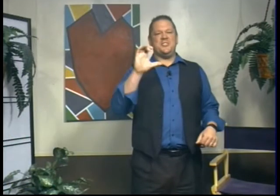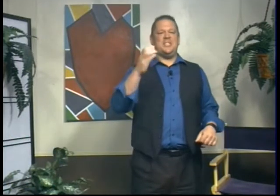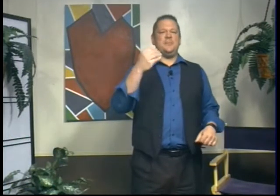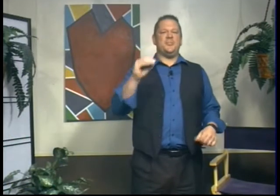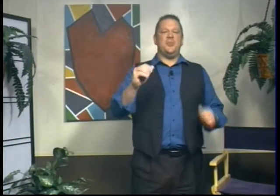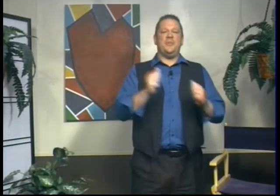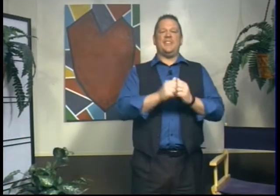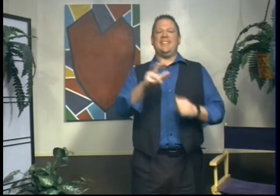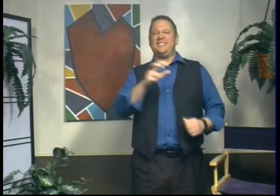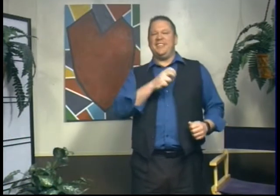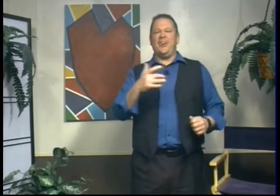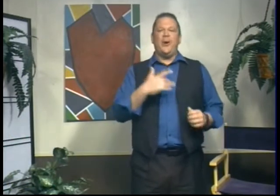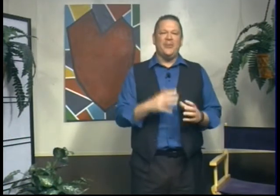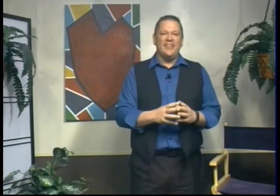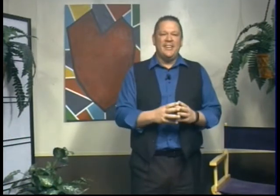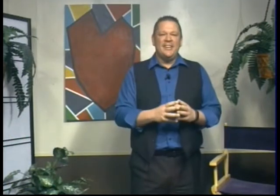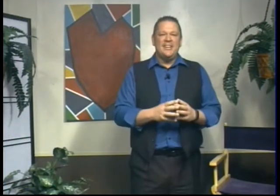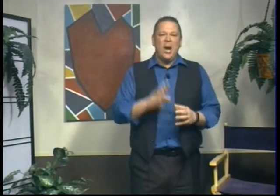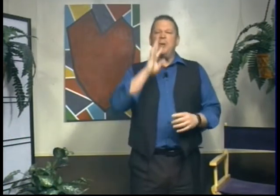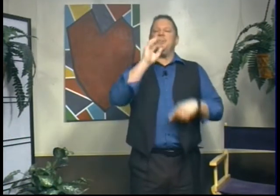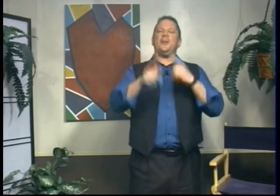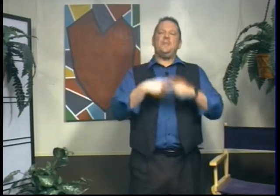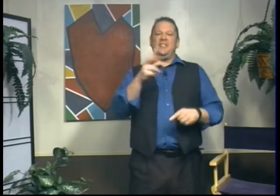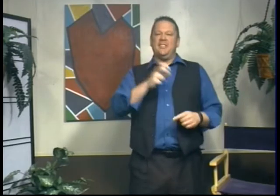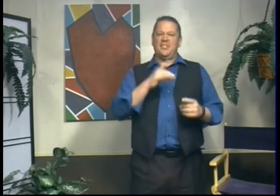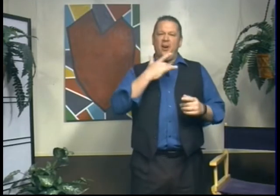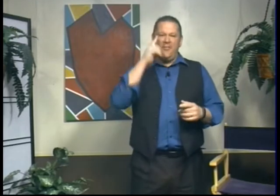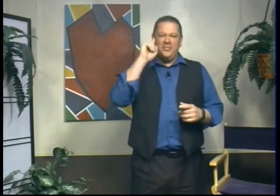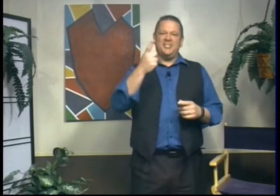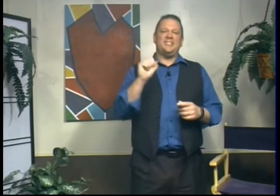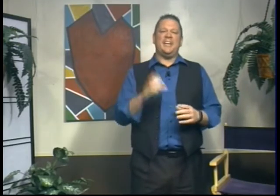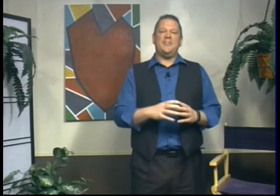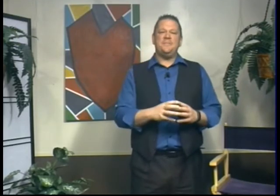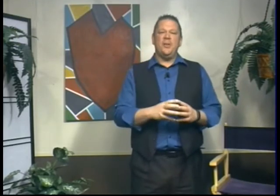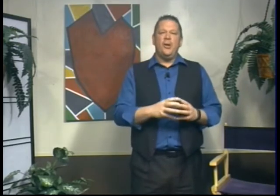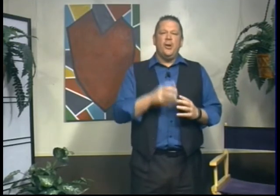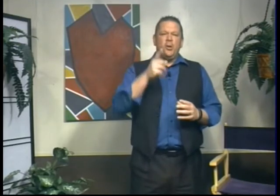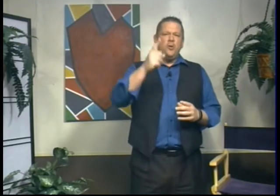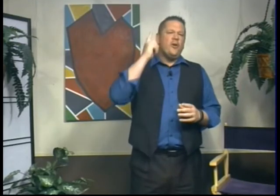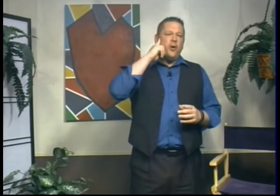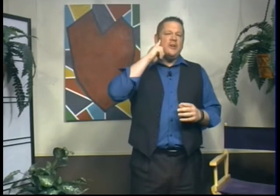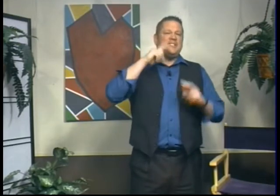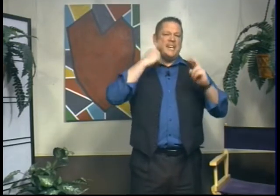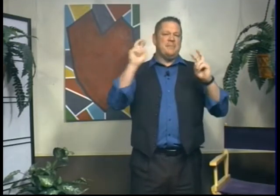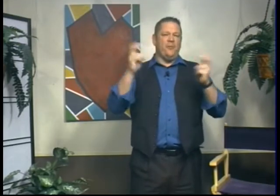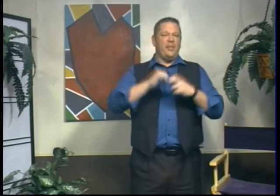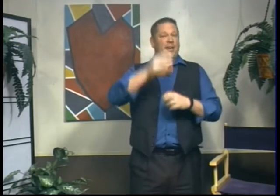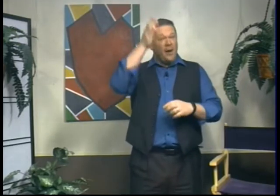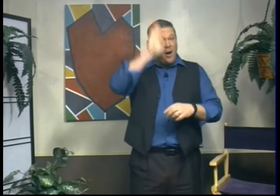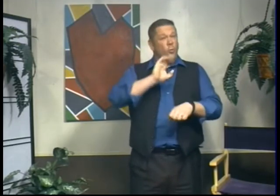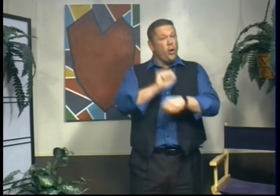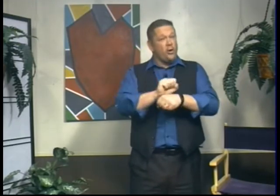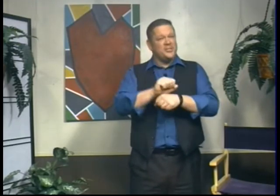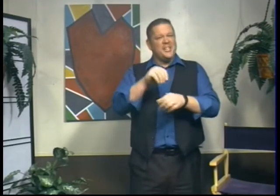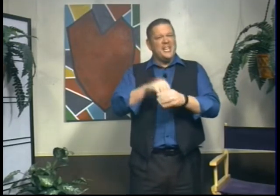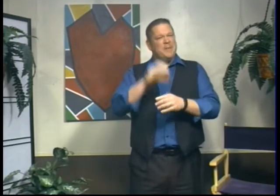City, Missouri with The Listening Heart. I want to talk to you about The Listening Heart for just a second. You've heard it said before that God works in